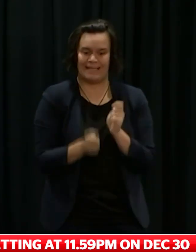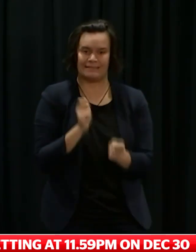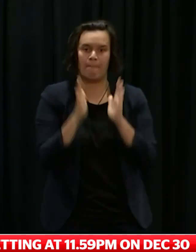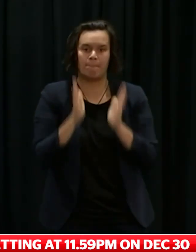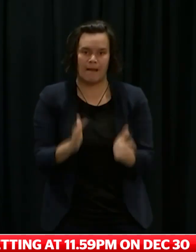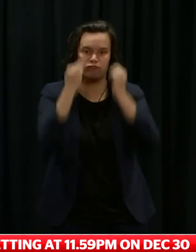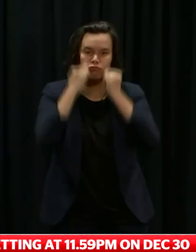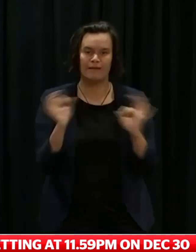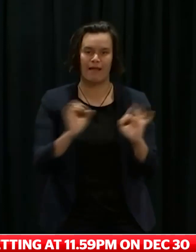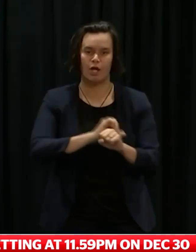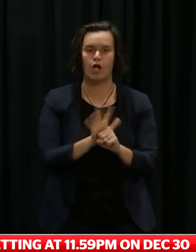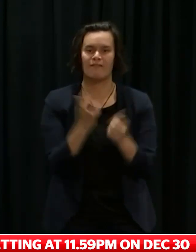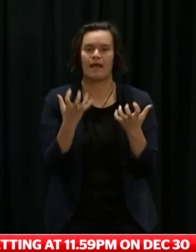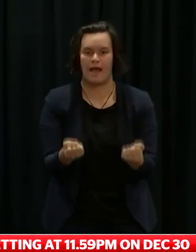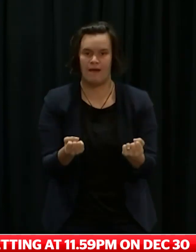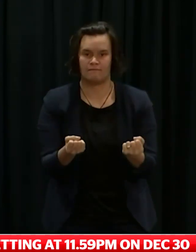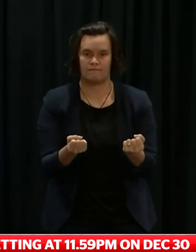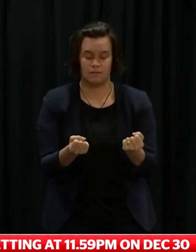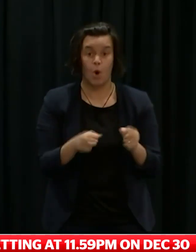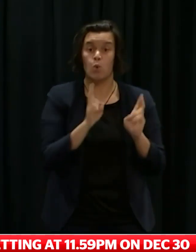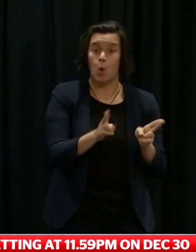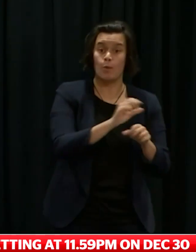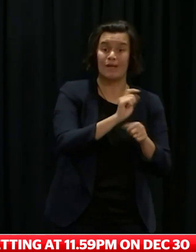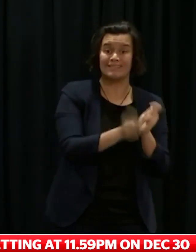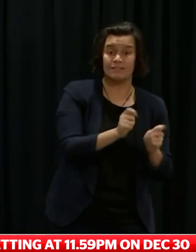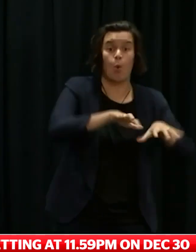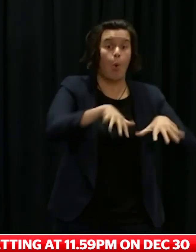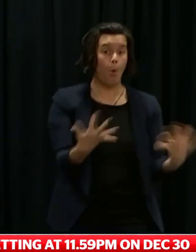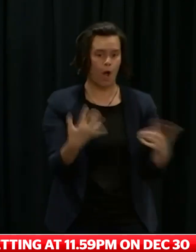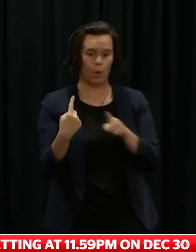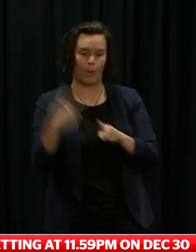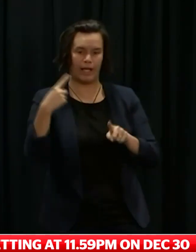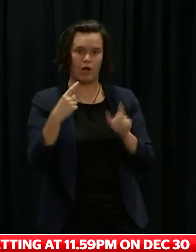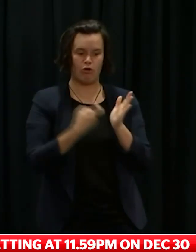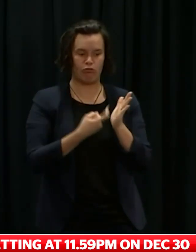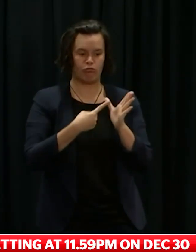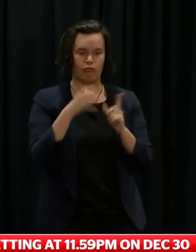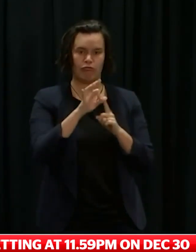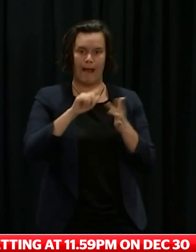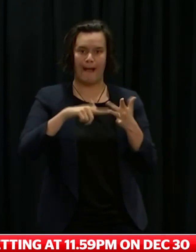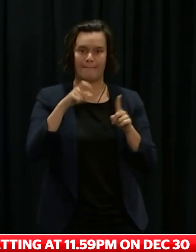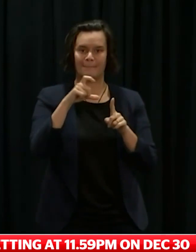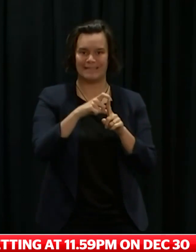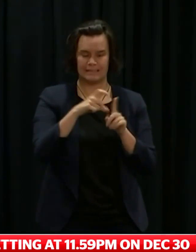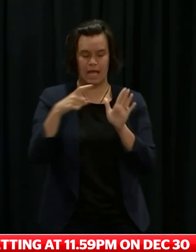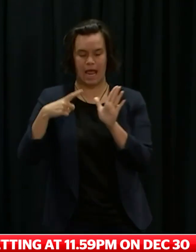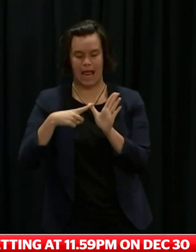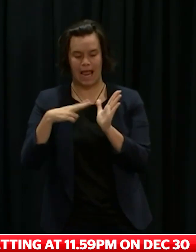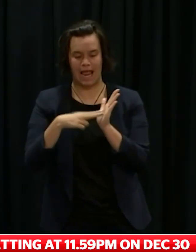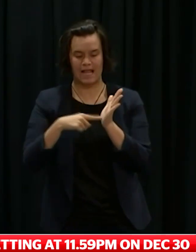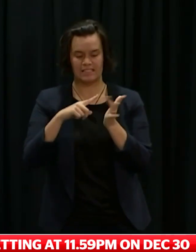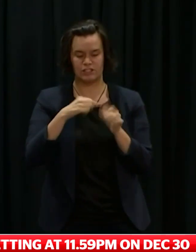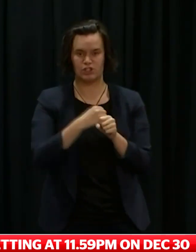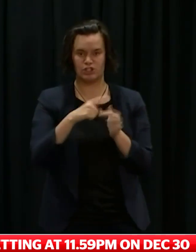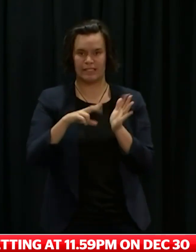149 pharmacies around Auckland from Wednesday. They will also be available at other pharmacies around New Zealand